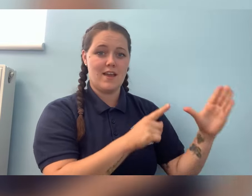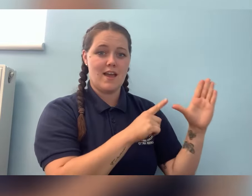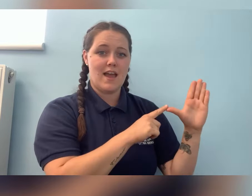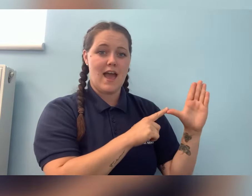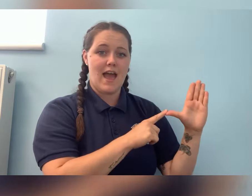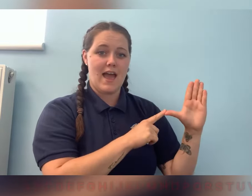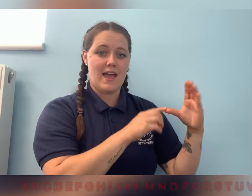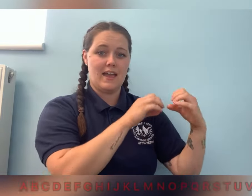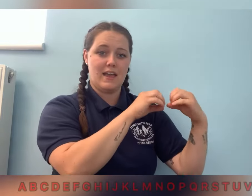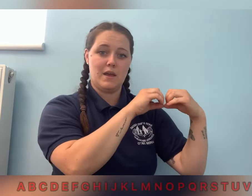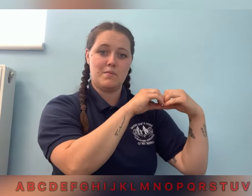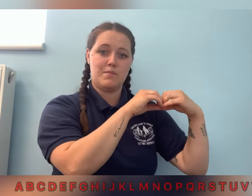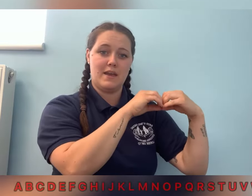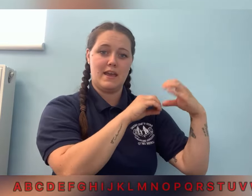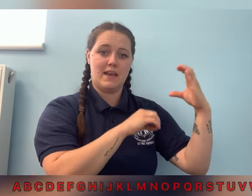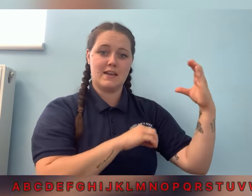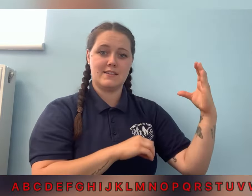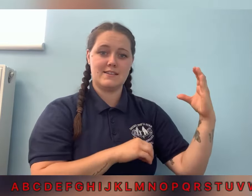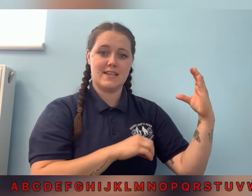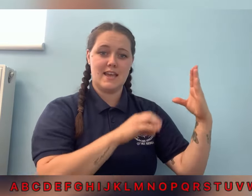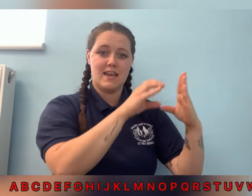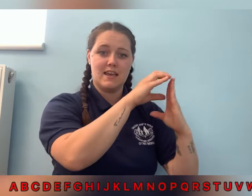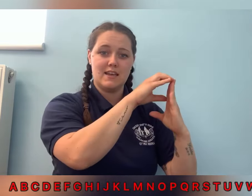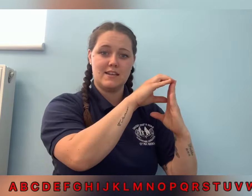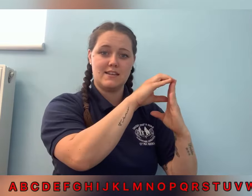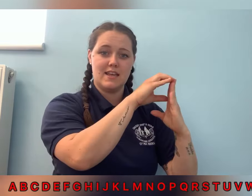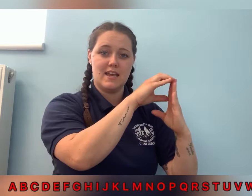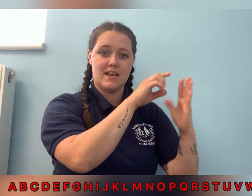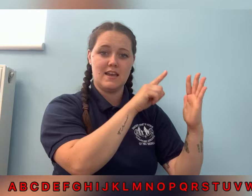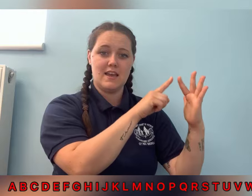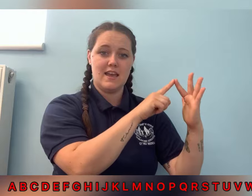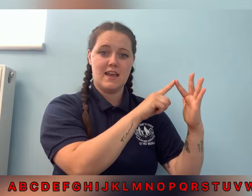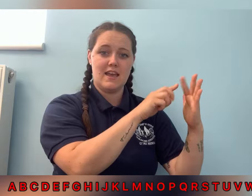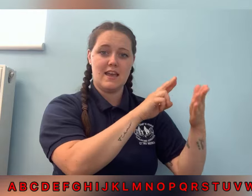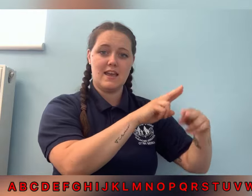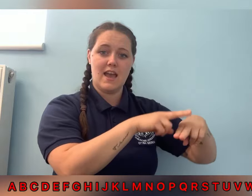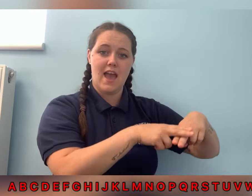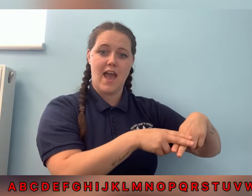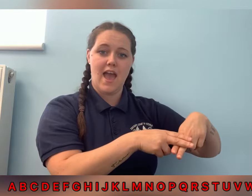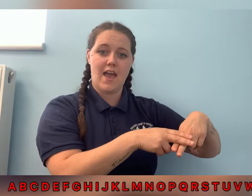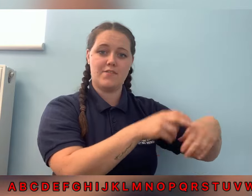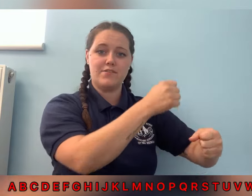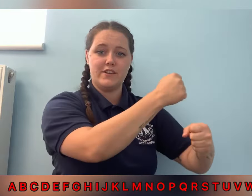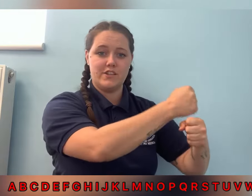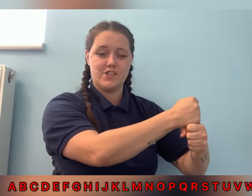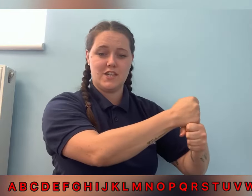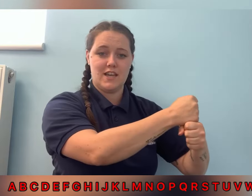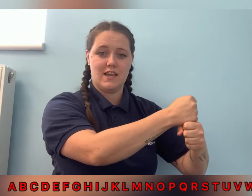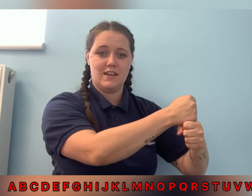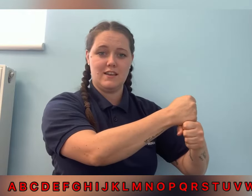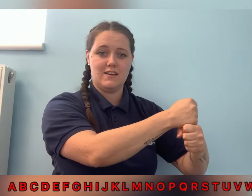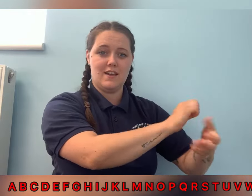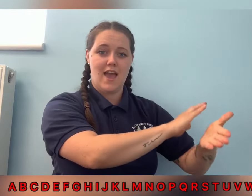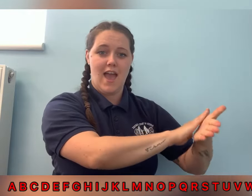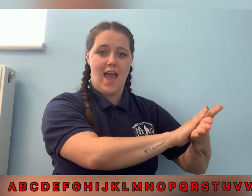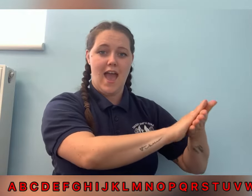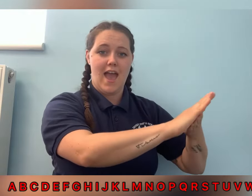A, B, C, D, E, F, G, H,